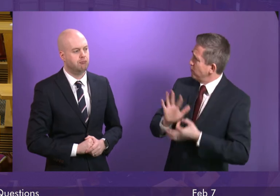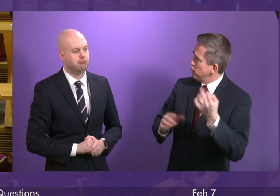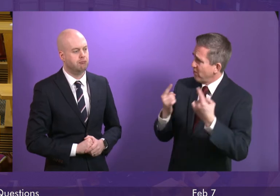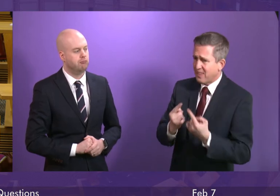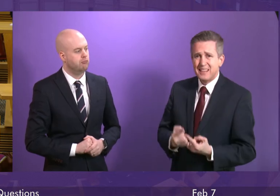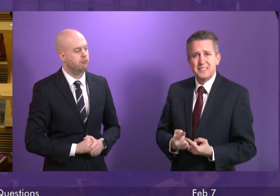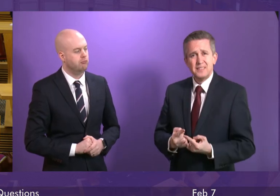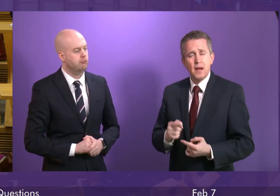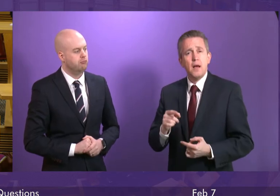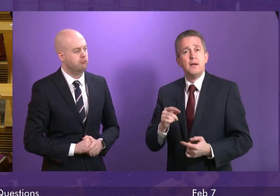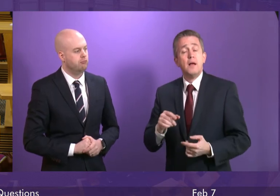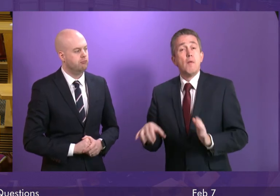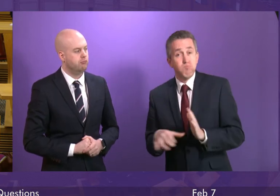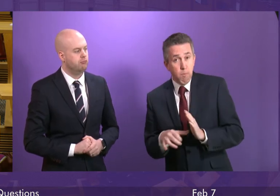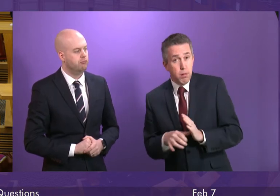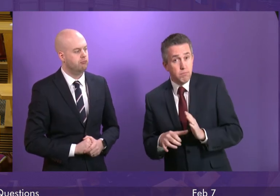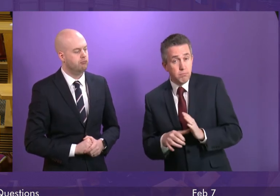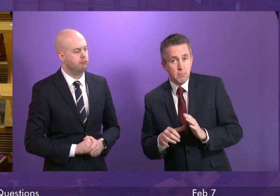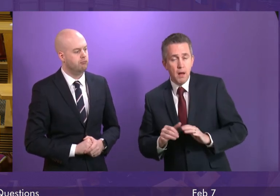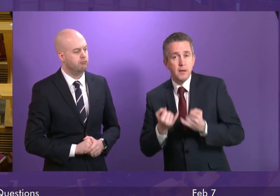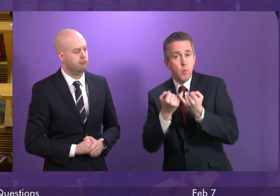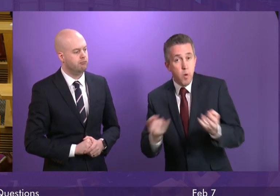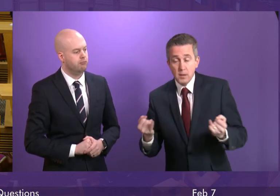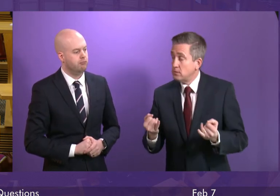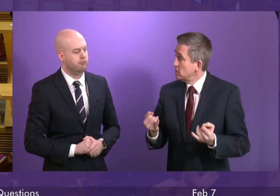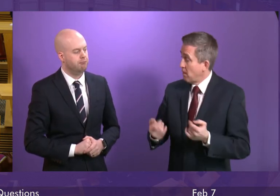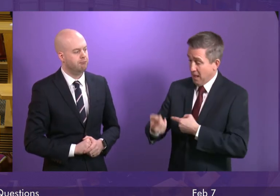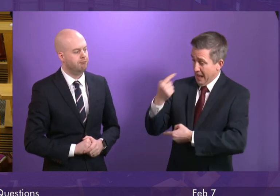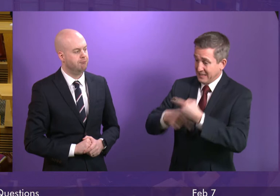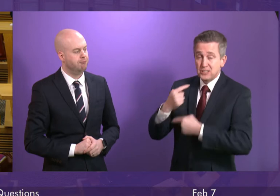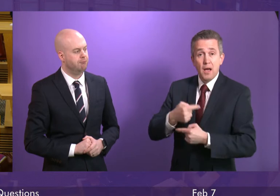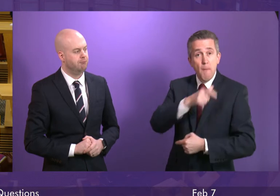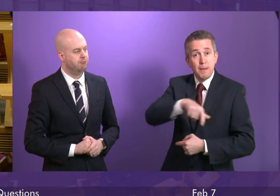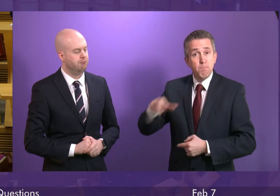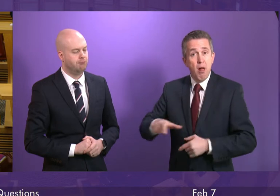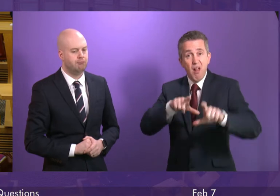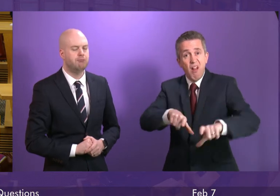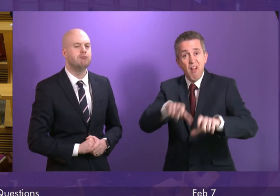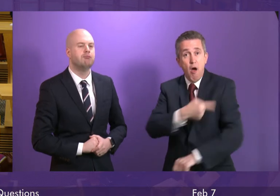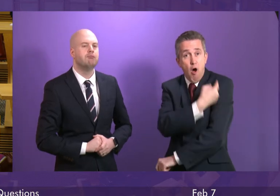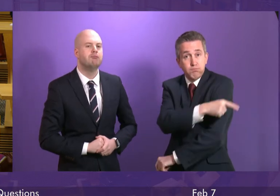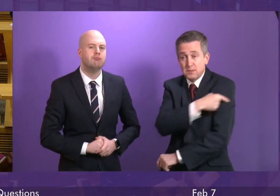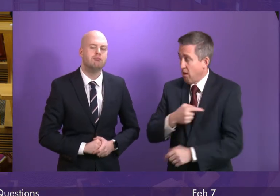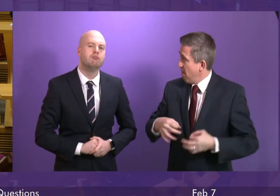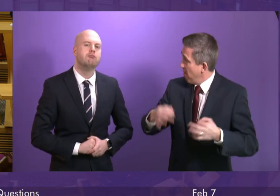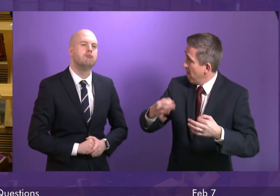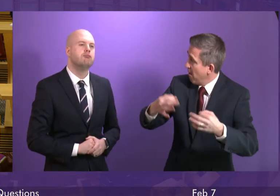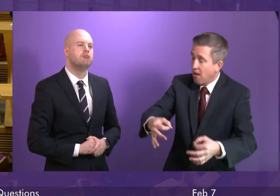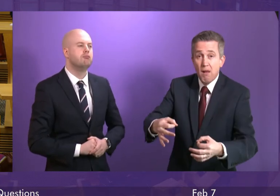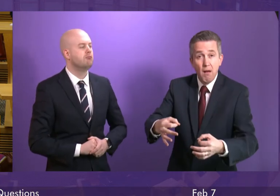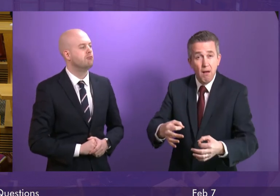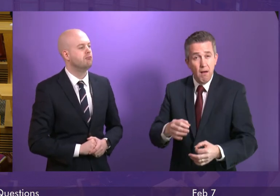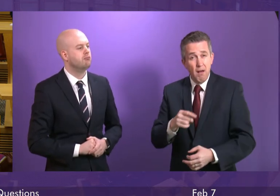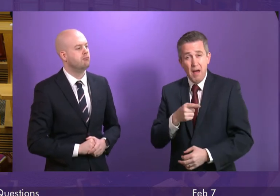scale of this problem is such that the number of people stuck in hospitals last year who did not need to be there would have filled the